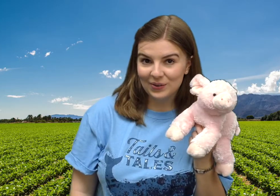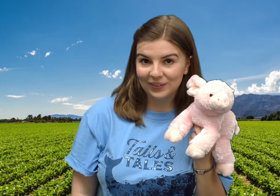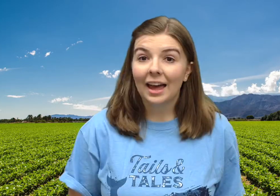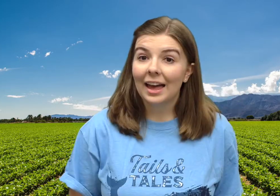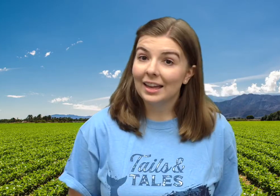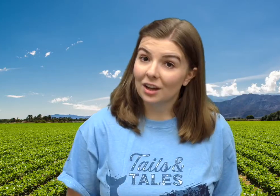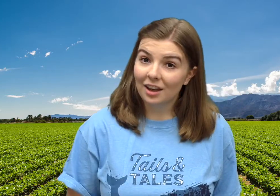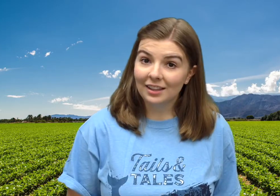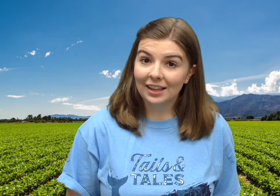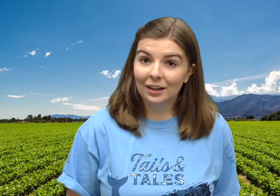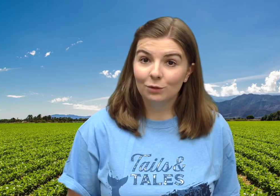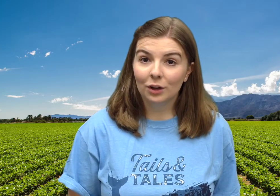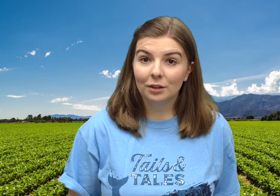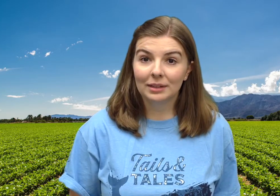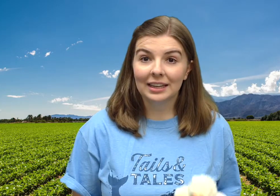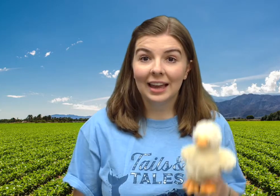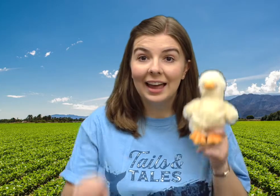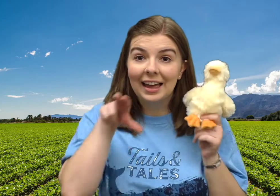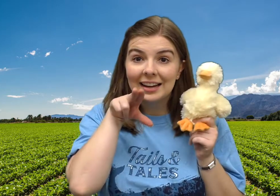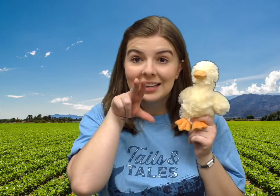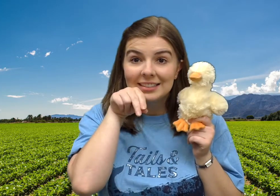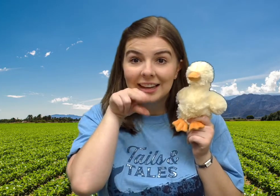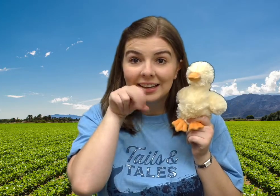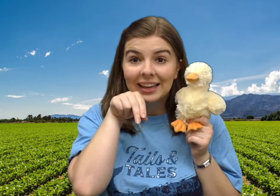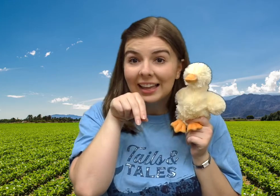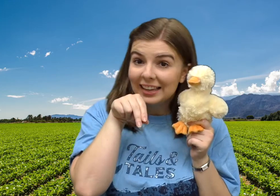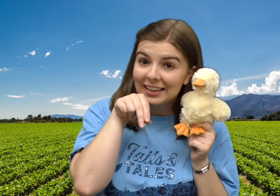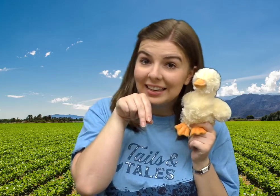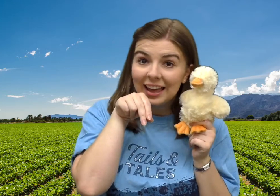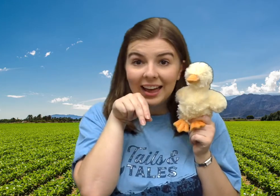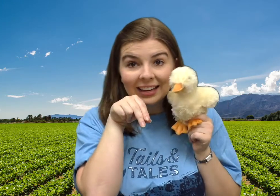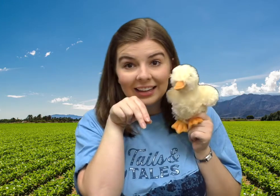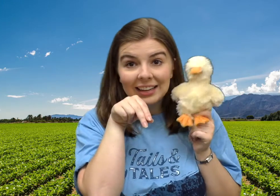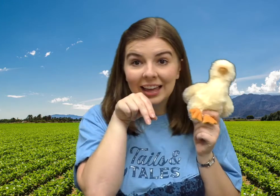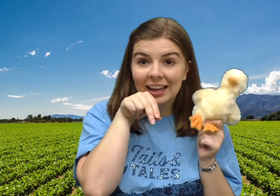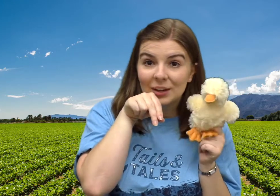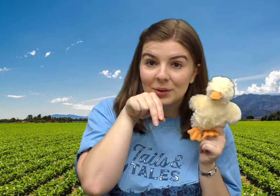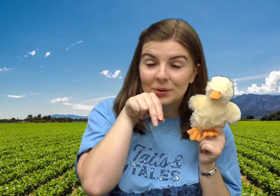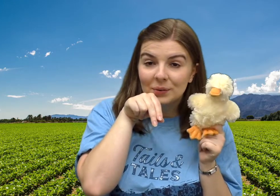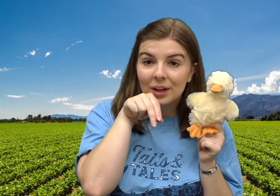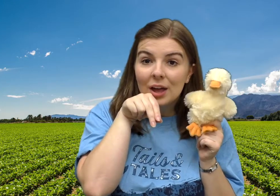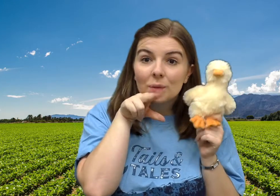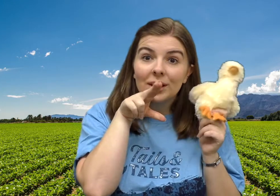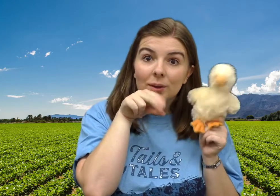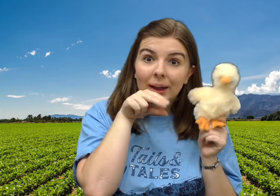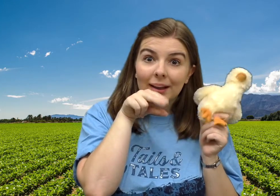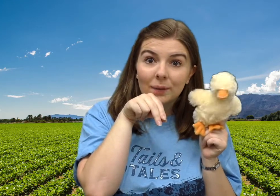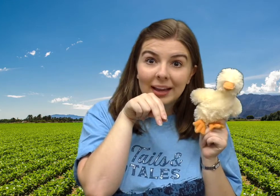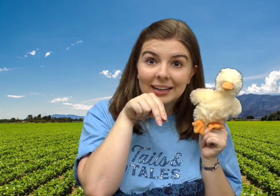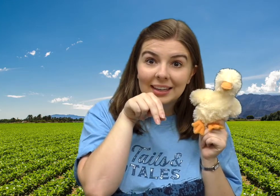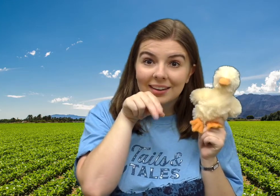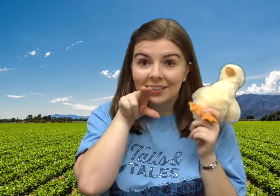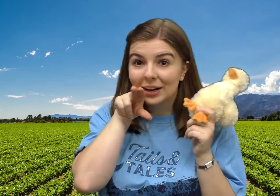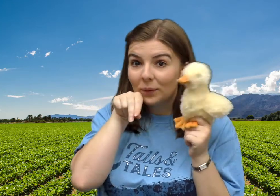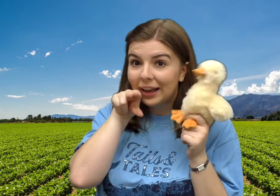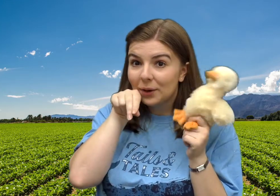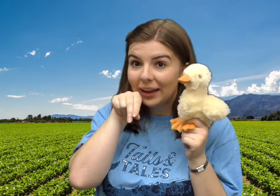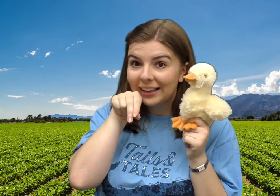and on that farm he had a duck, E-I-E-I-O with a quack quack here and a quack quack